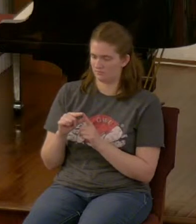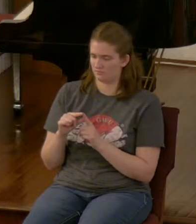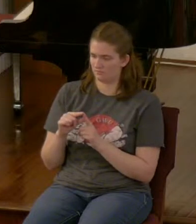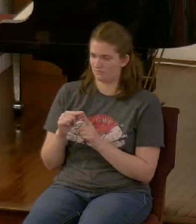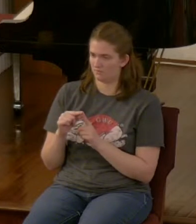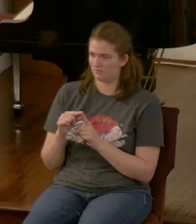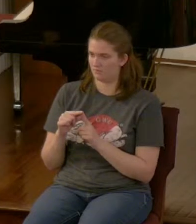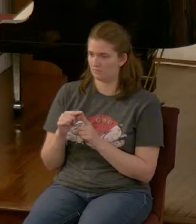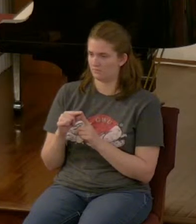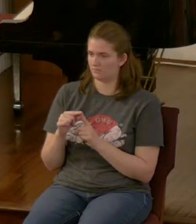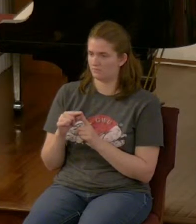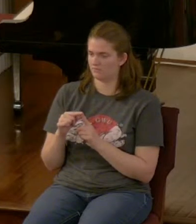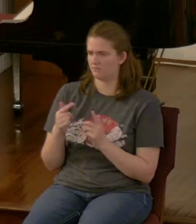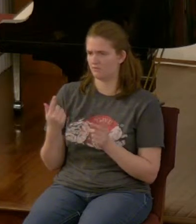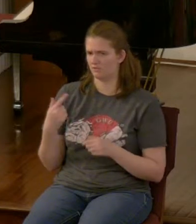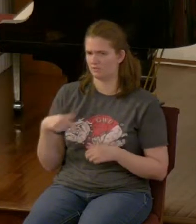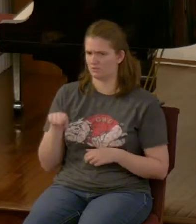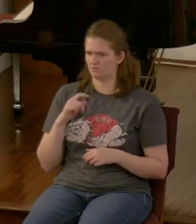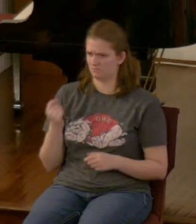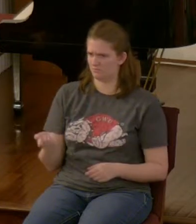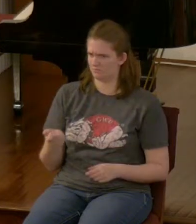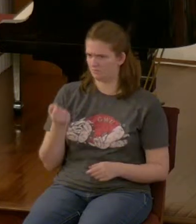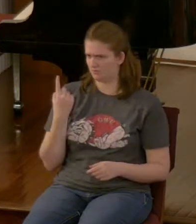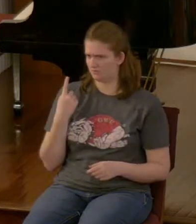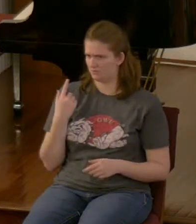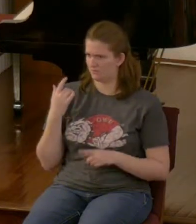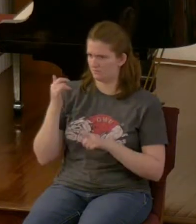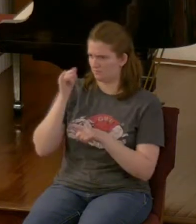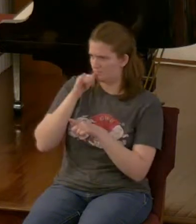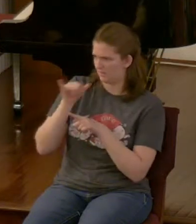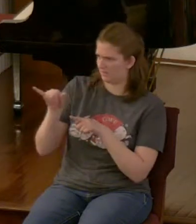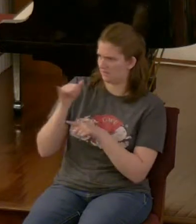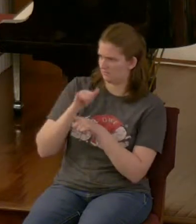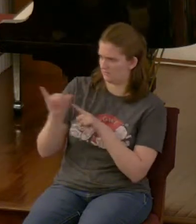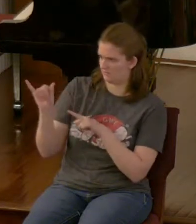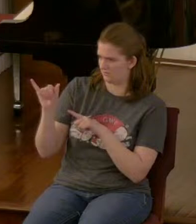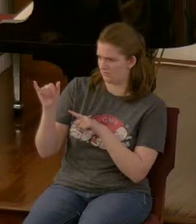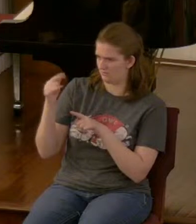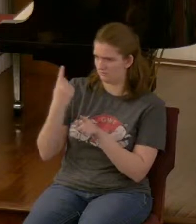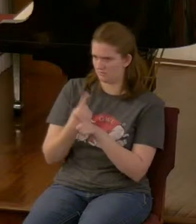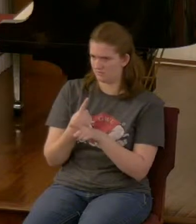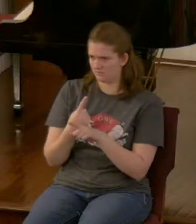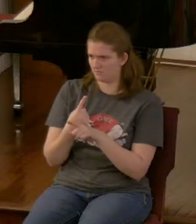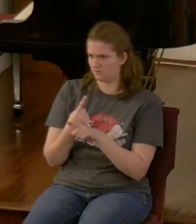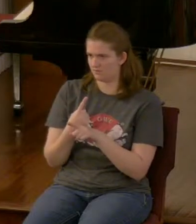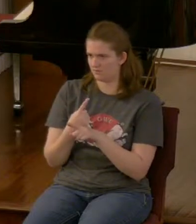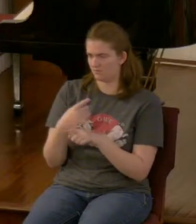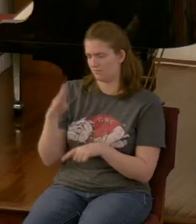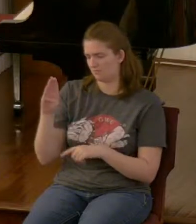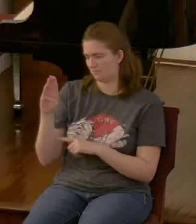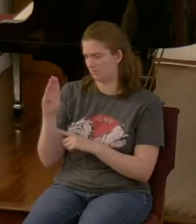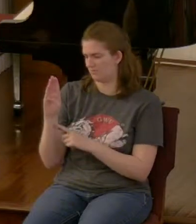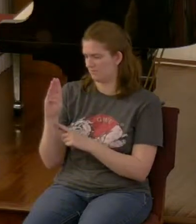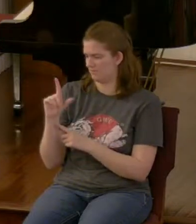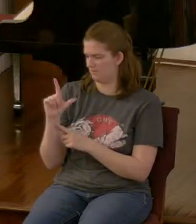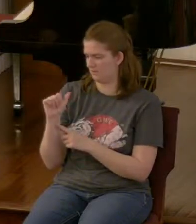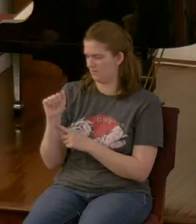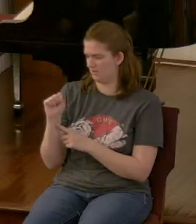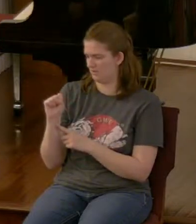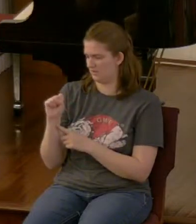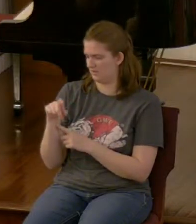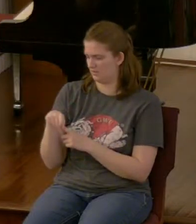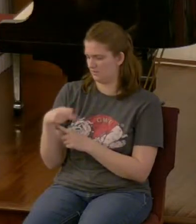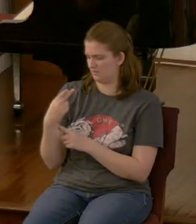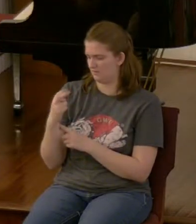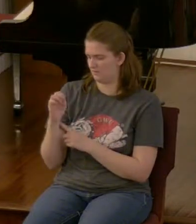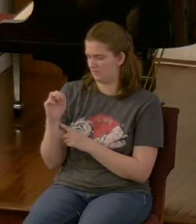you you guys understand what blasphemy blasphemy is right it's giving